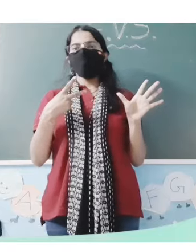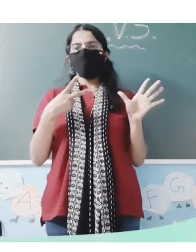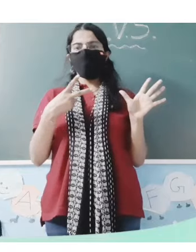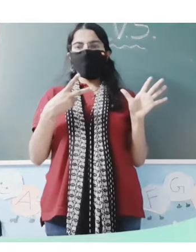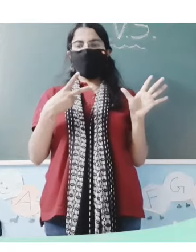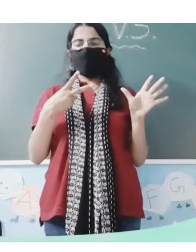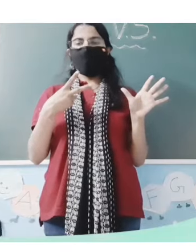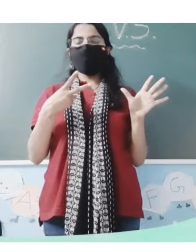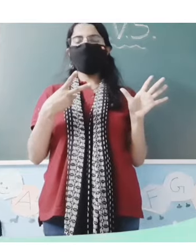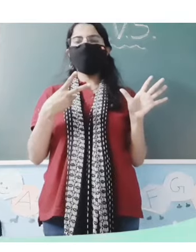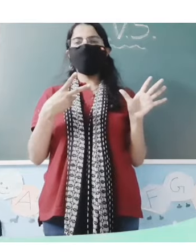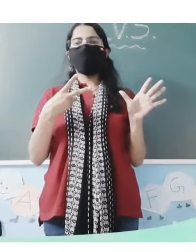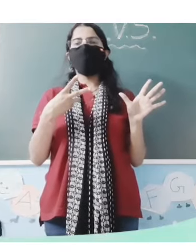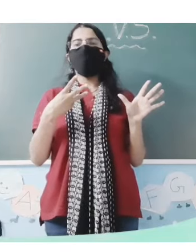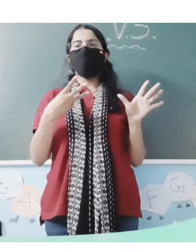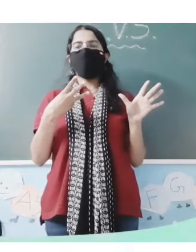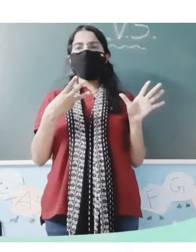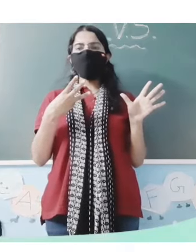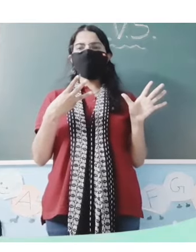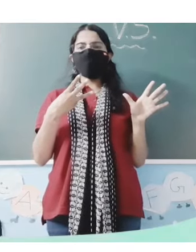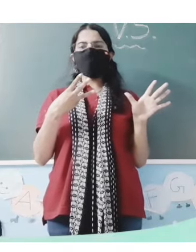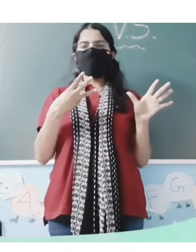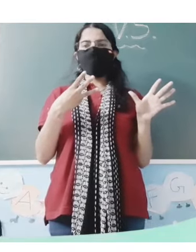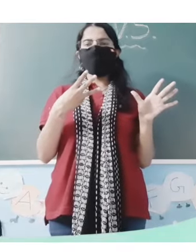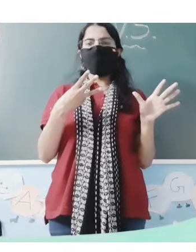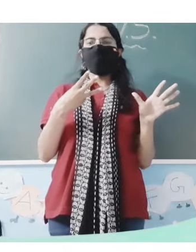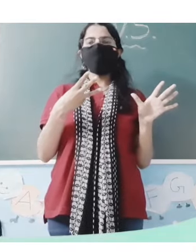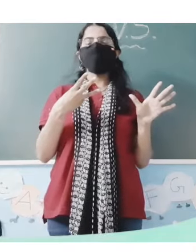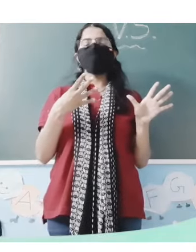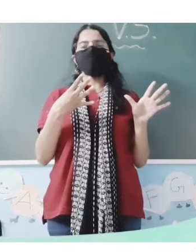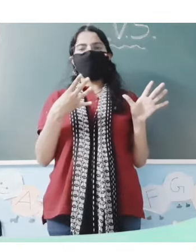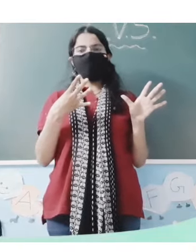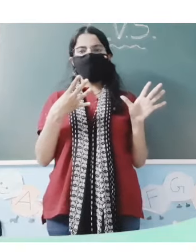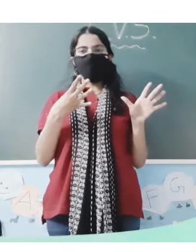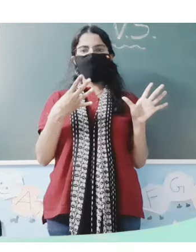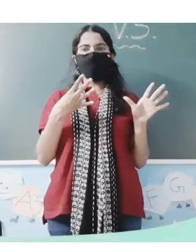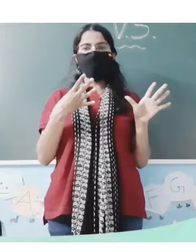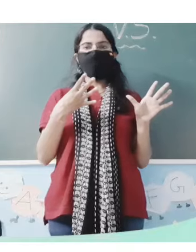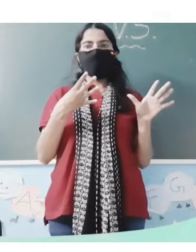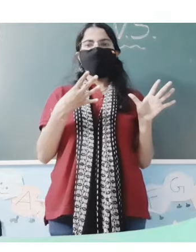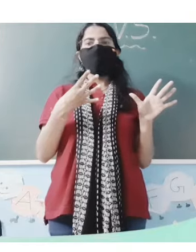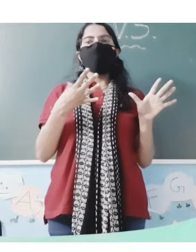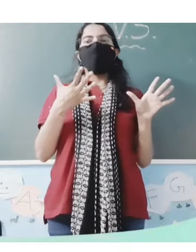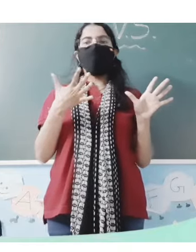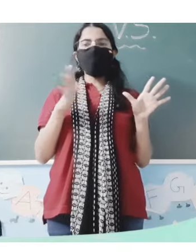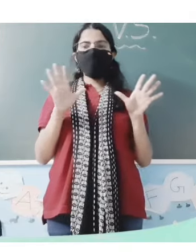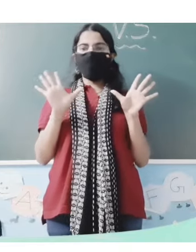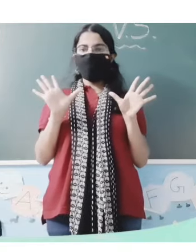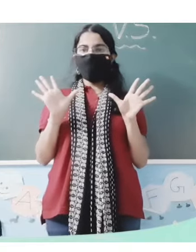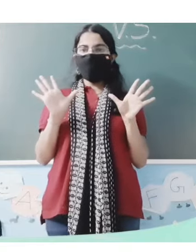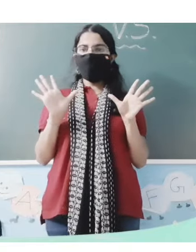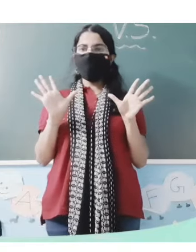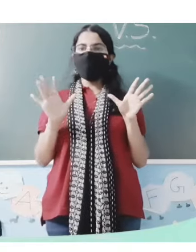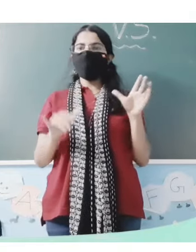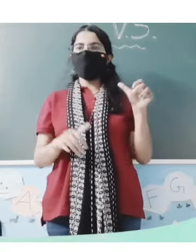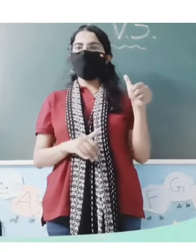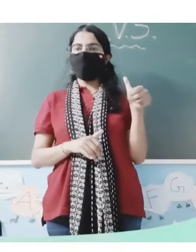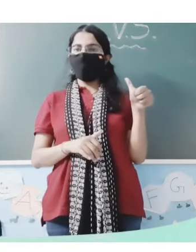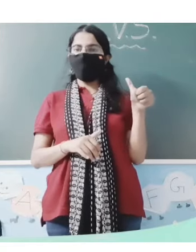July, August, September, October, November